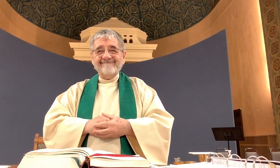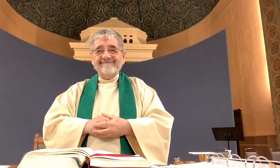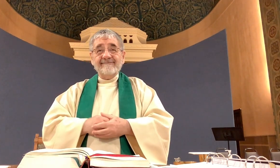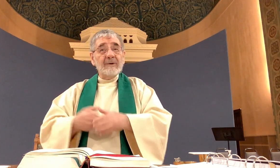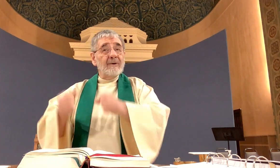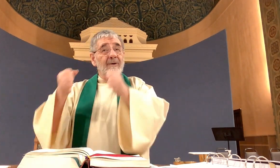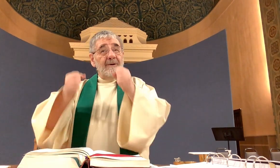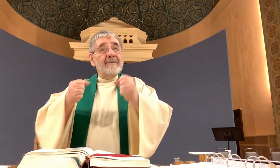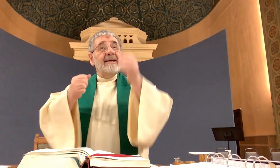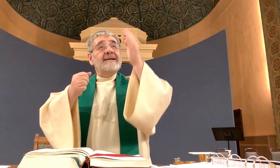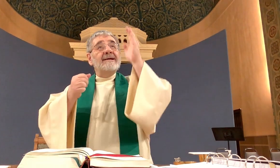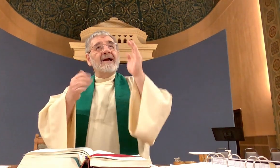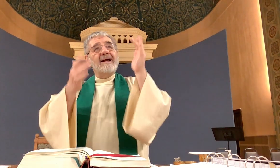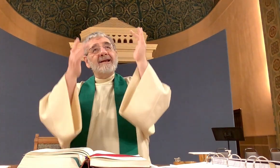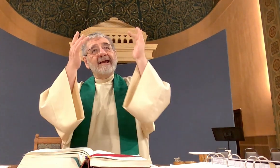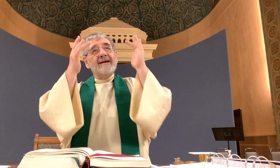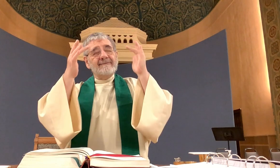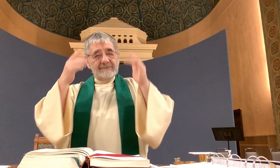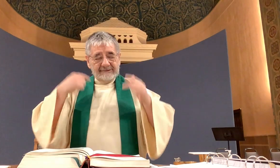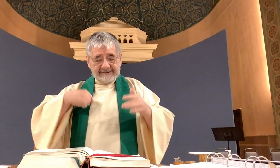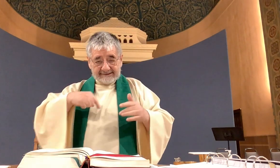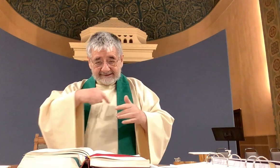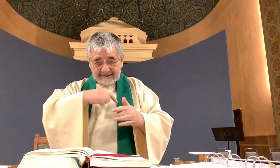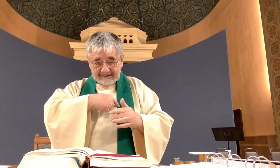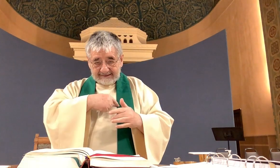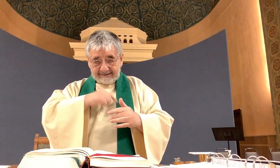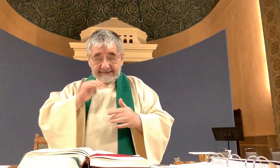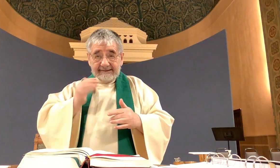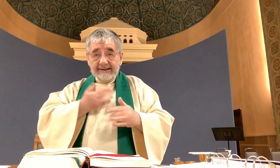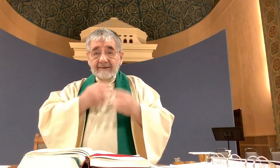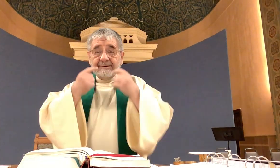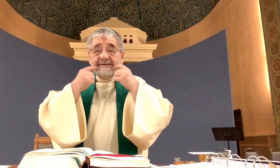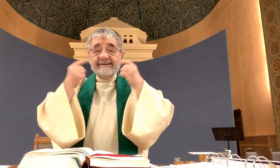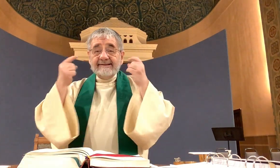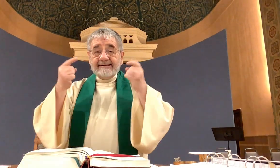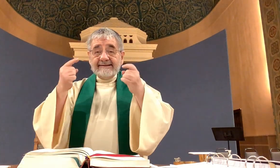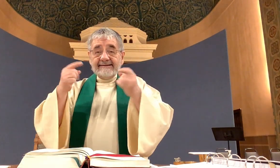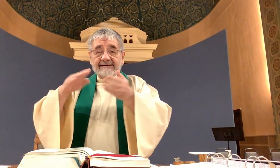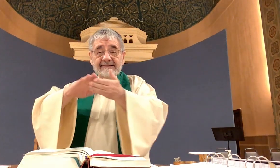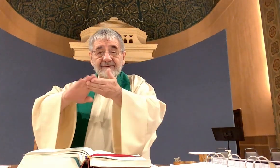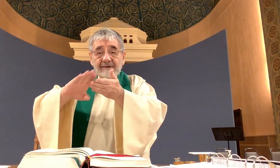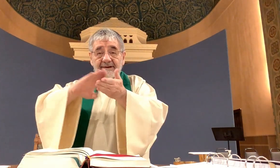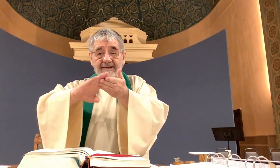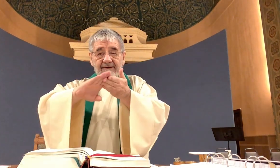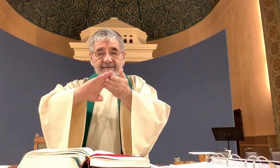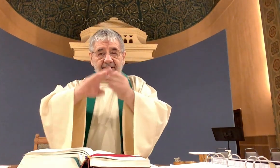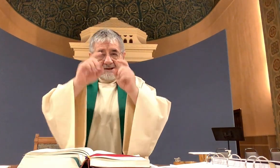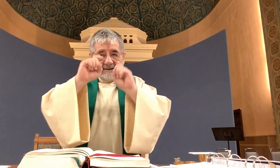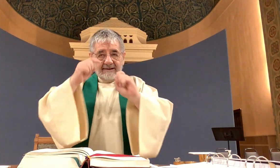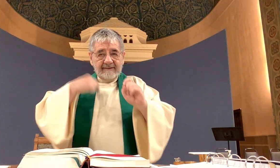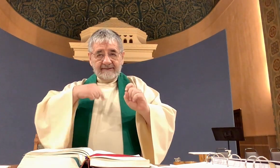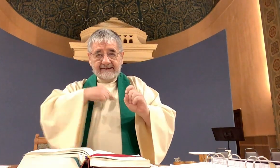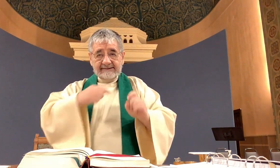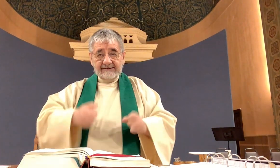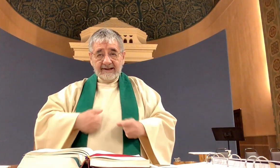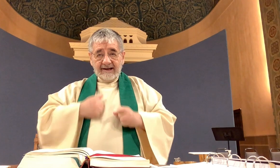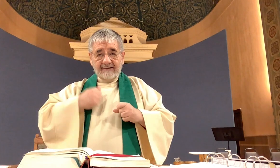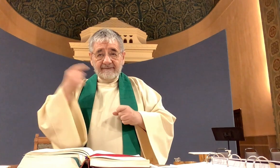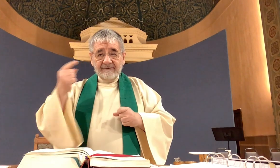May Almighty God have mercy on us, forgive us our sins, and grant us